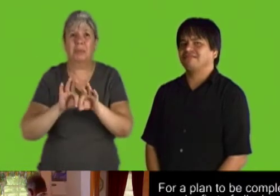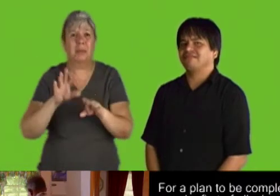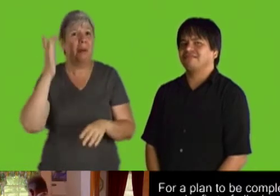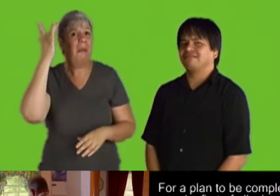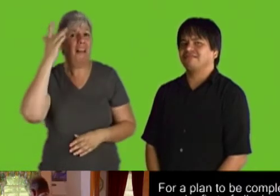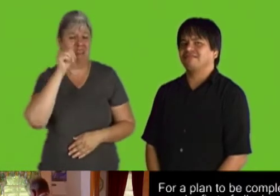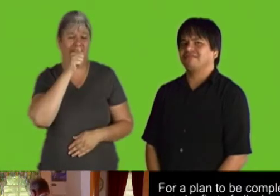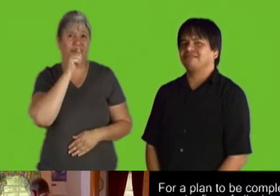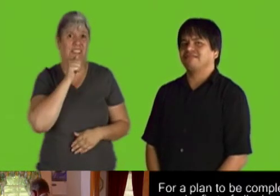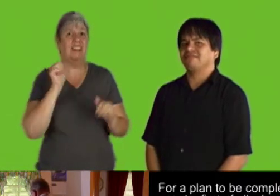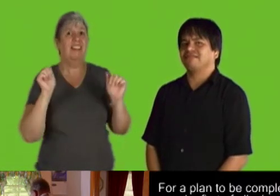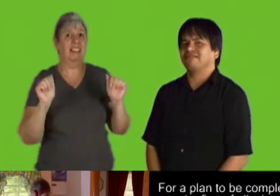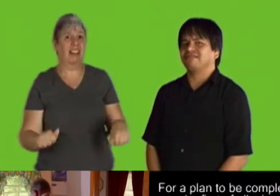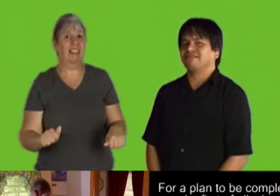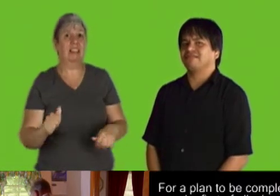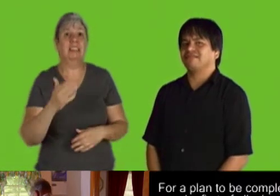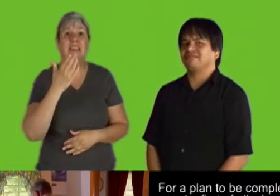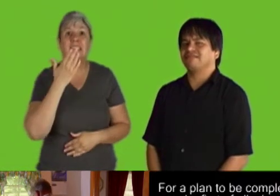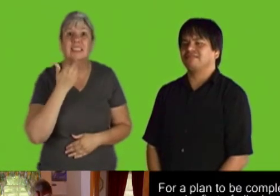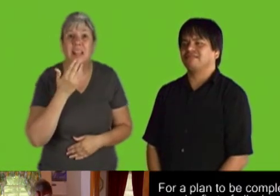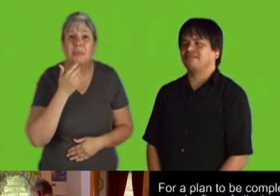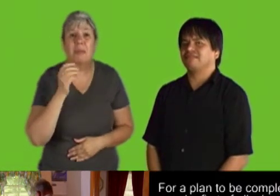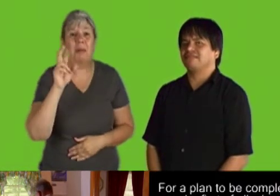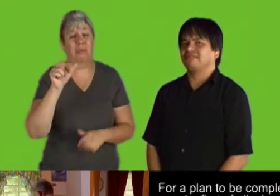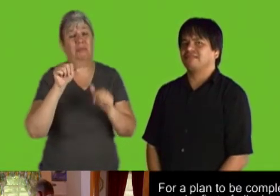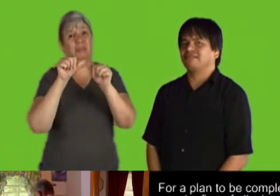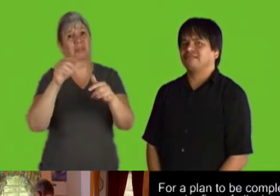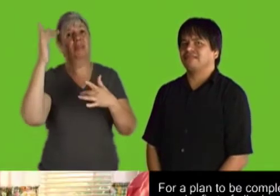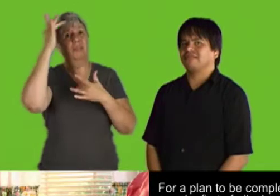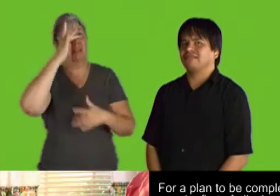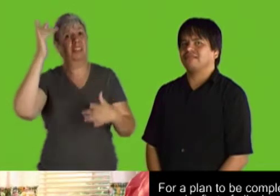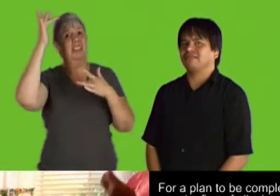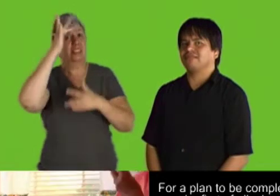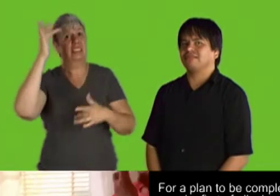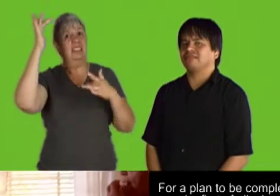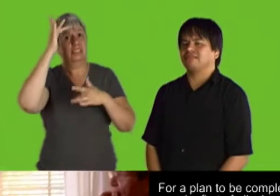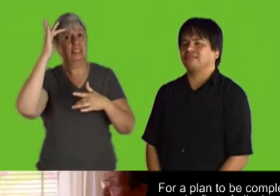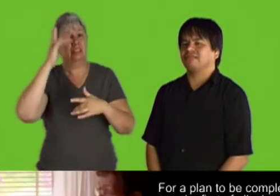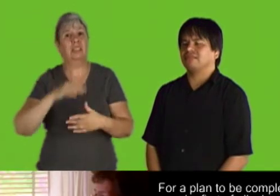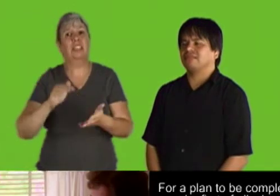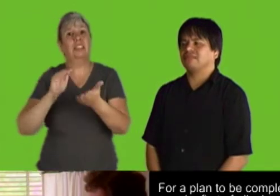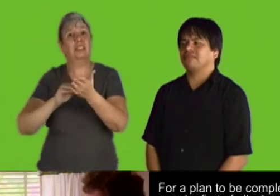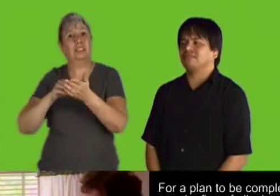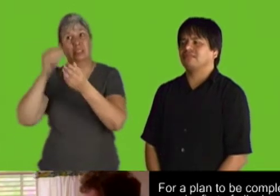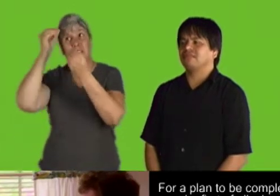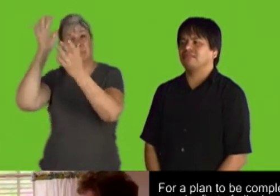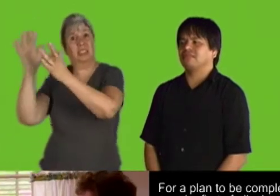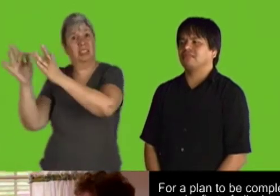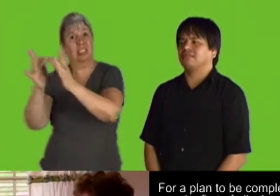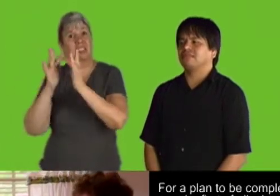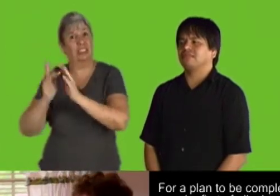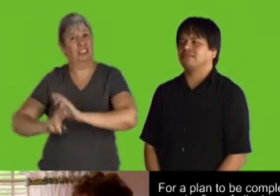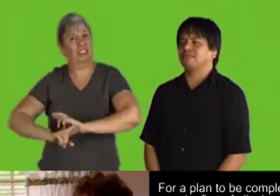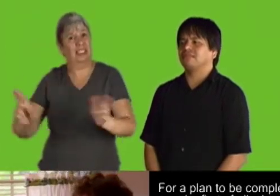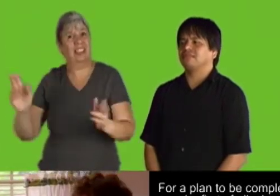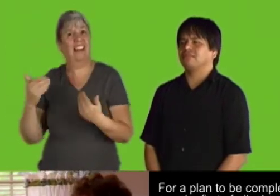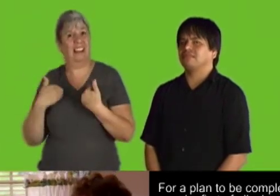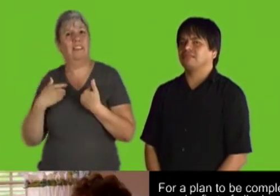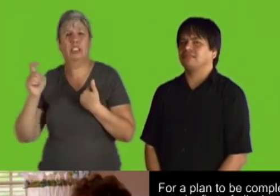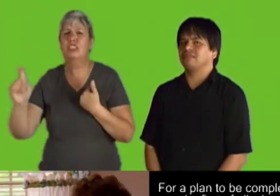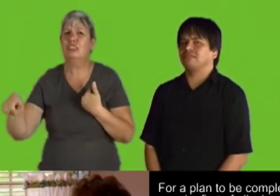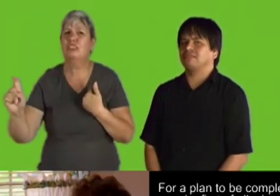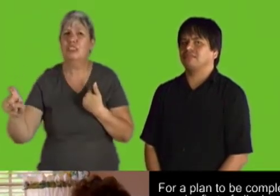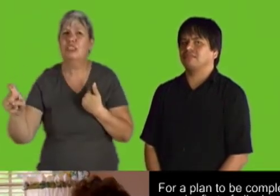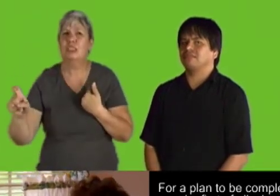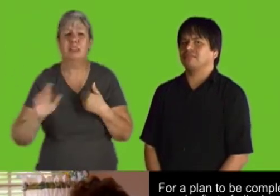For a plan to be complete, people, first of all, should protect themselves. They should have appropriate medications if they